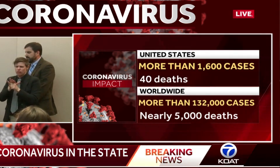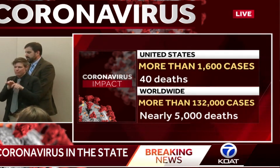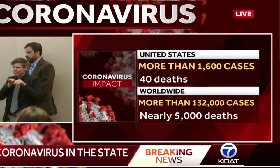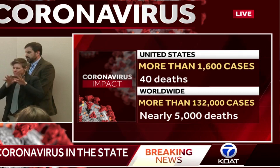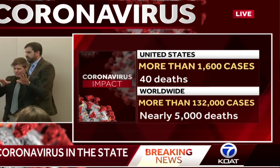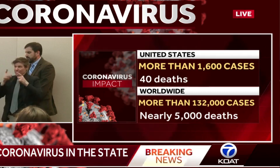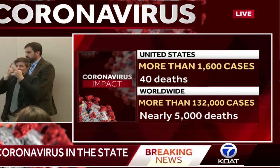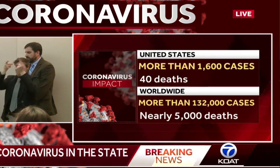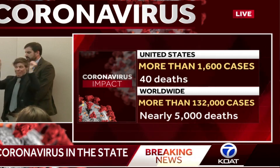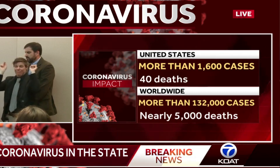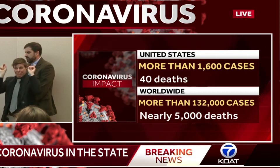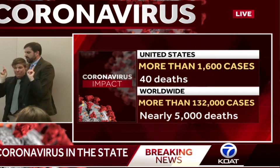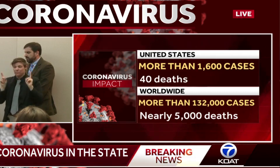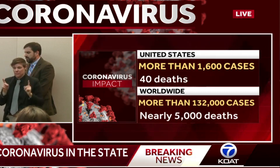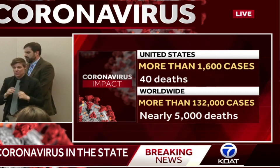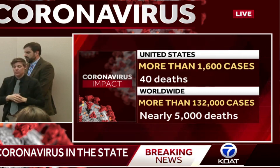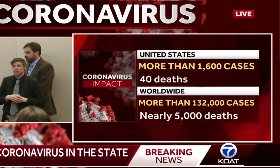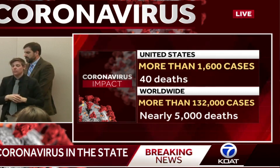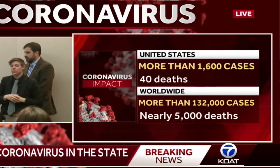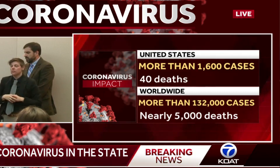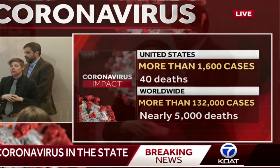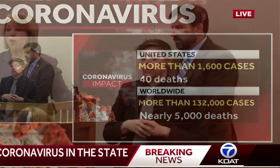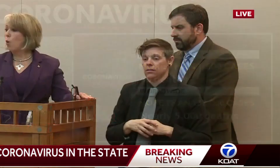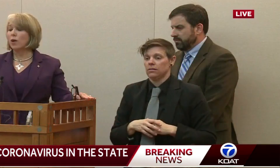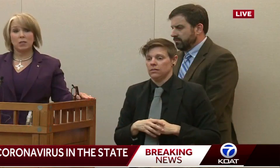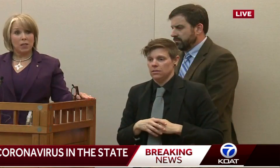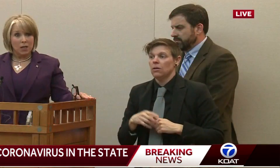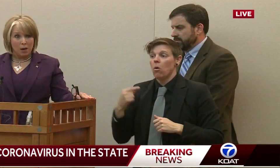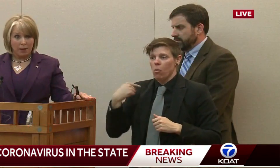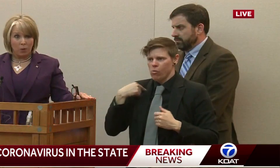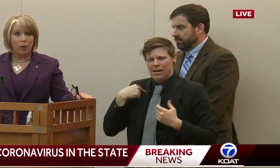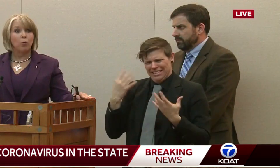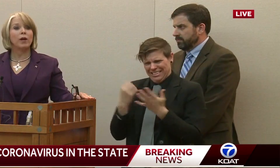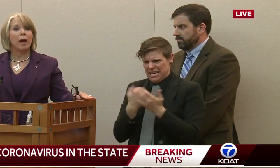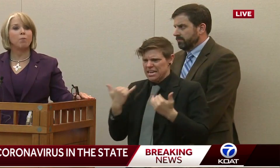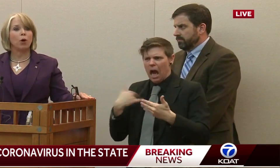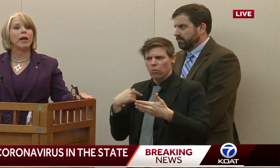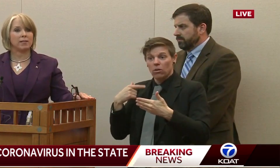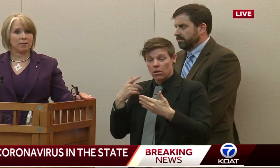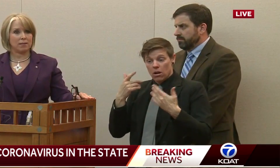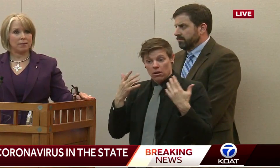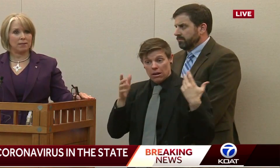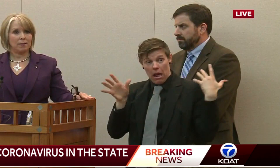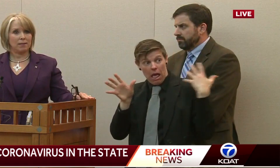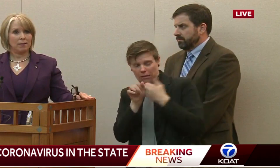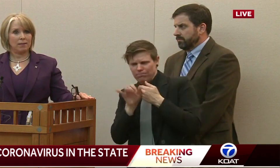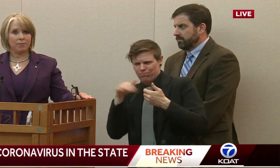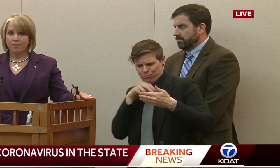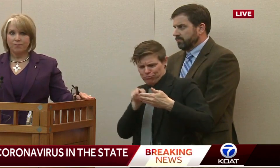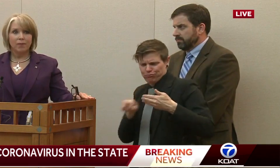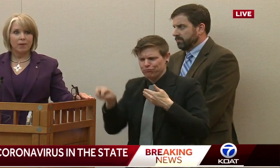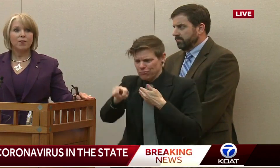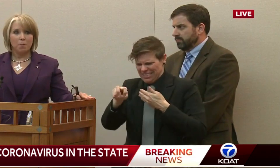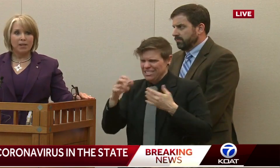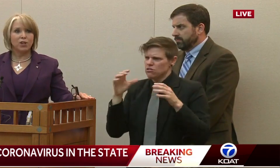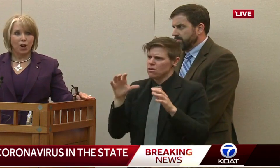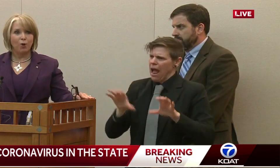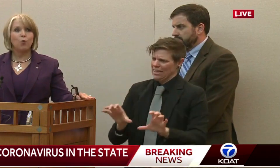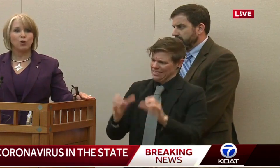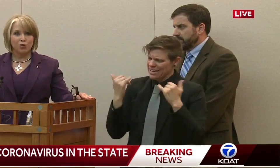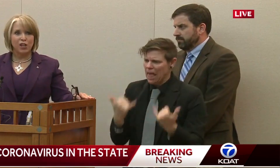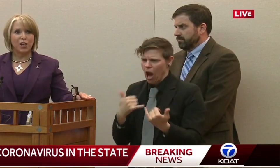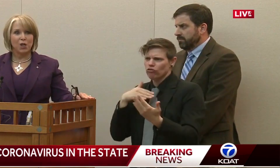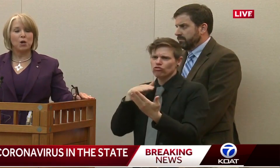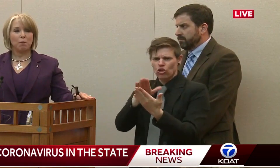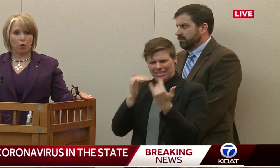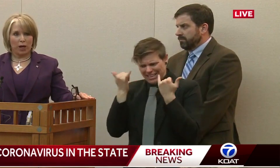effectively as we can ahead of it and know what's coming. We will get more cases. New Mexico